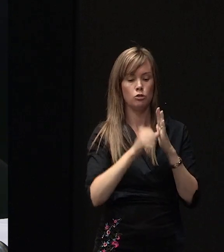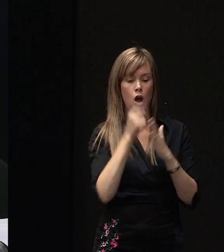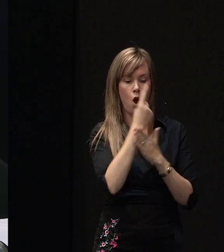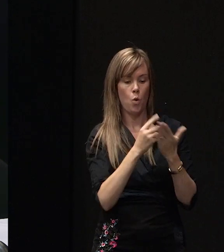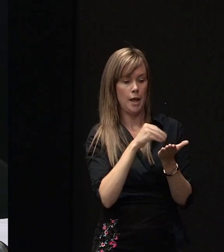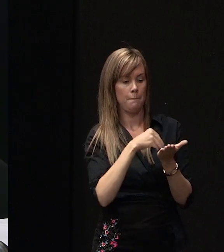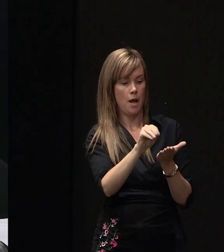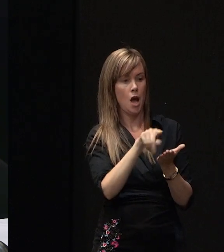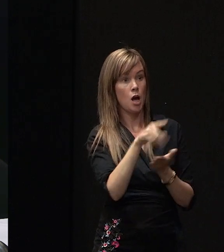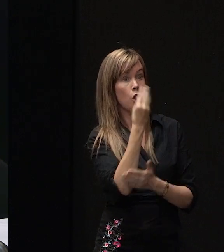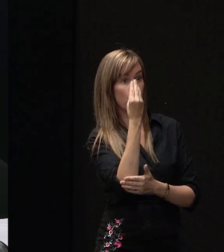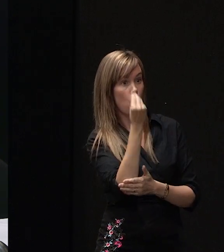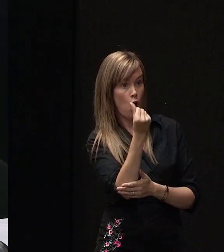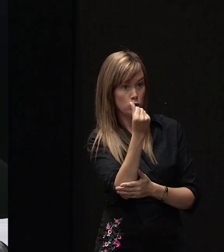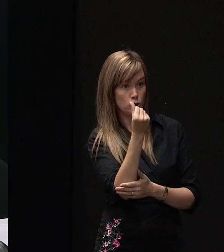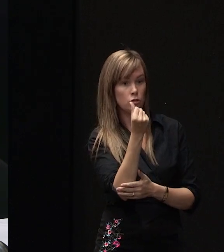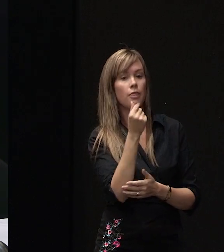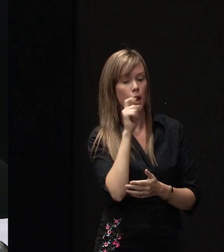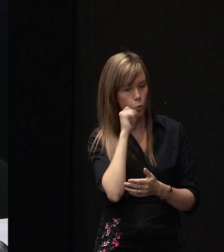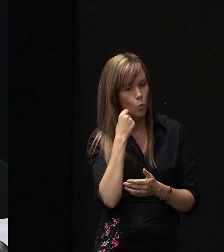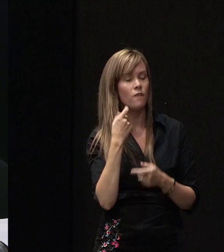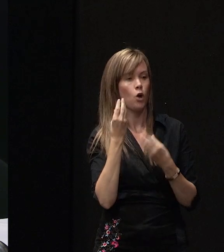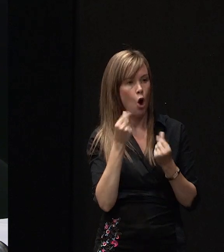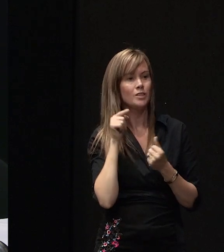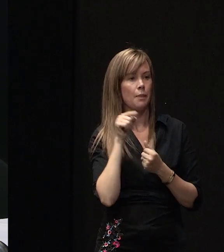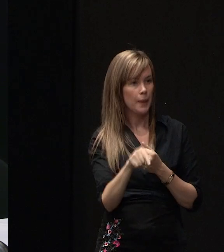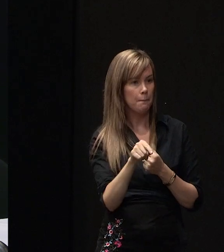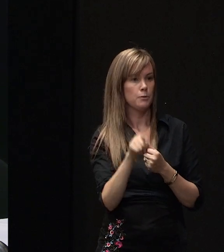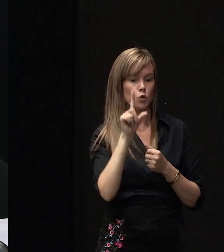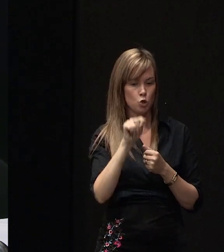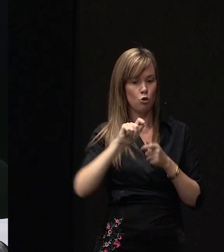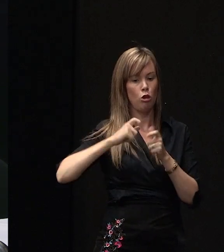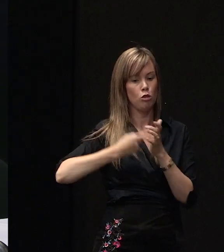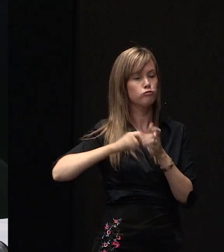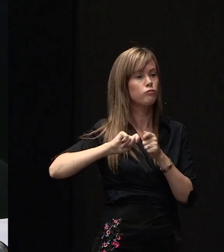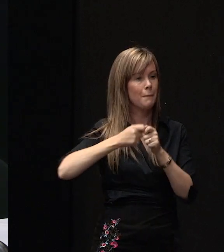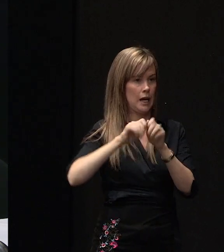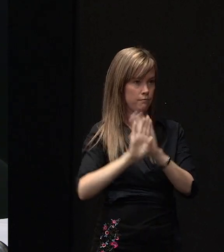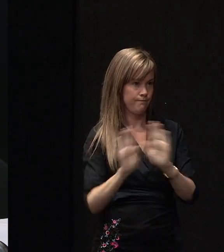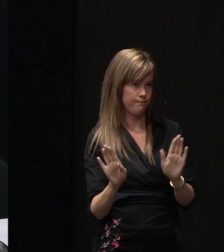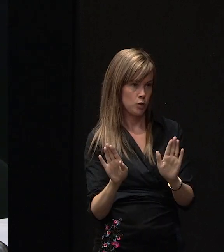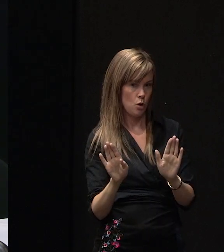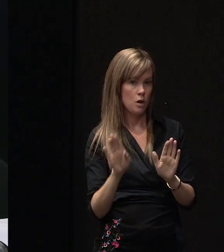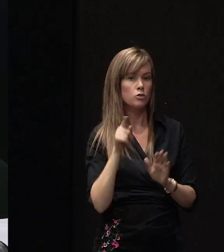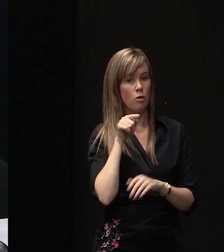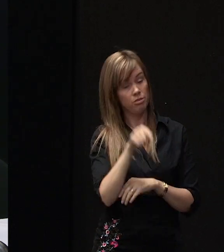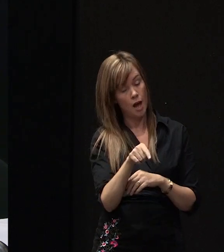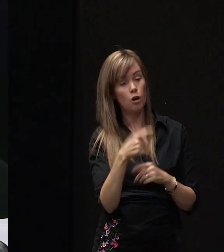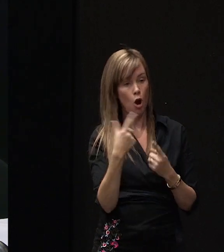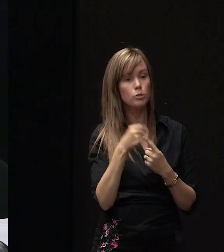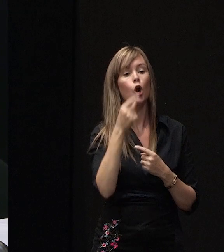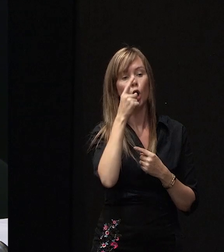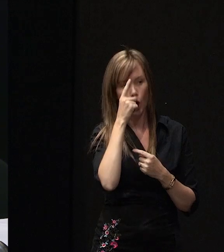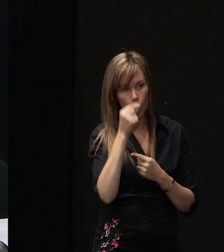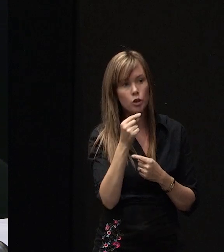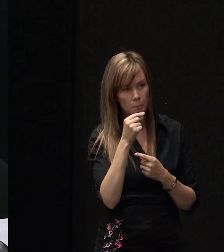the cost that it would have cost them to undertake that repair. But that sort of option could